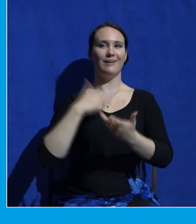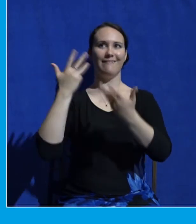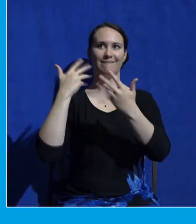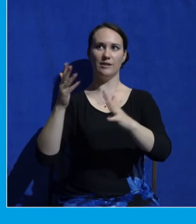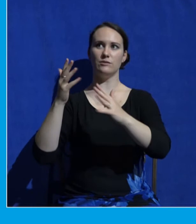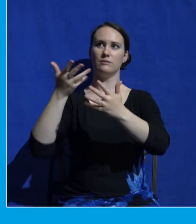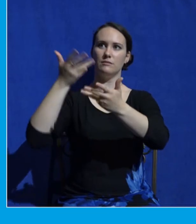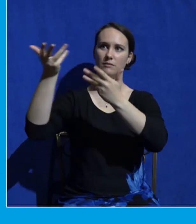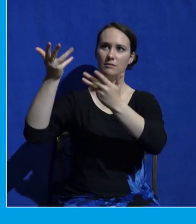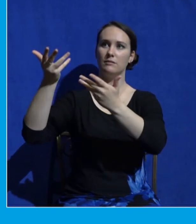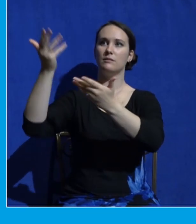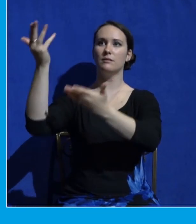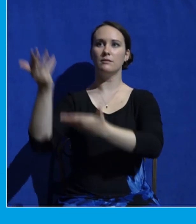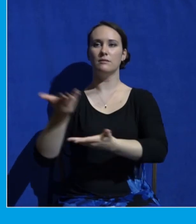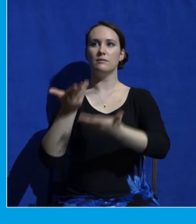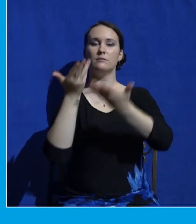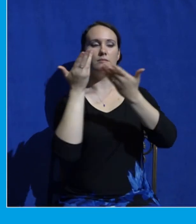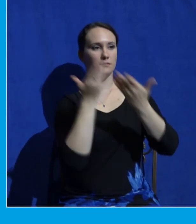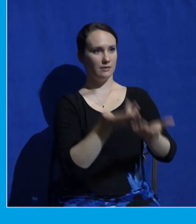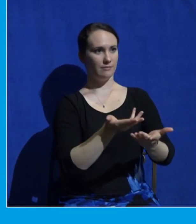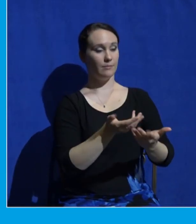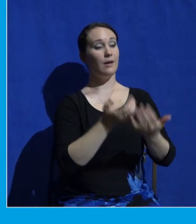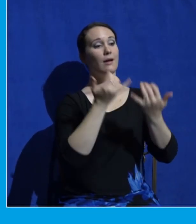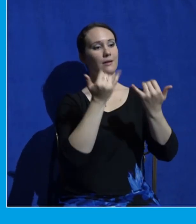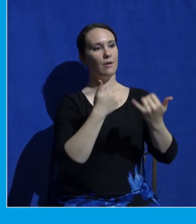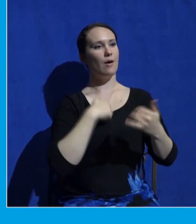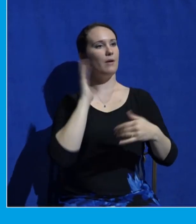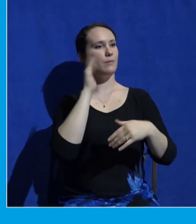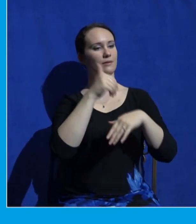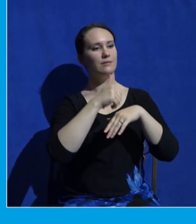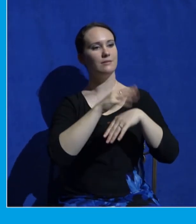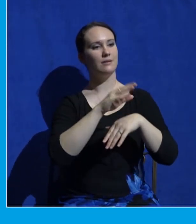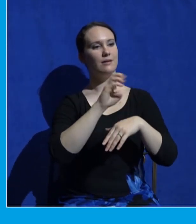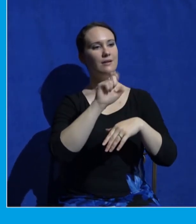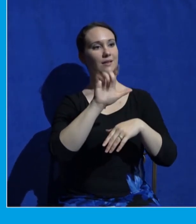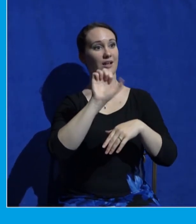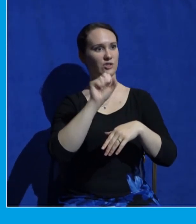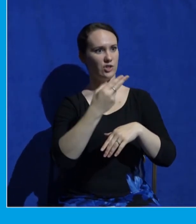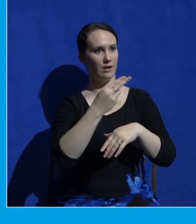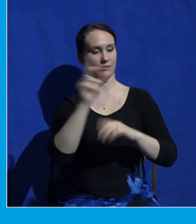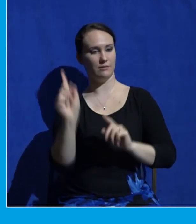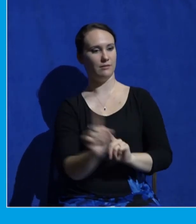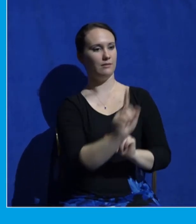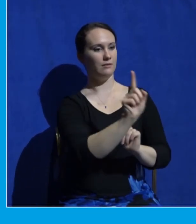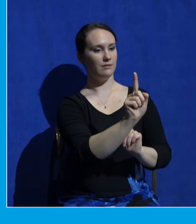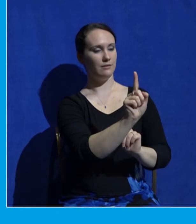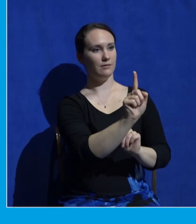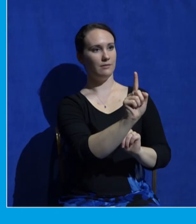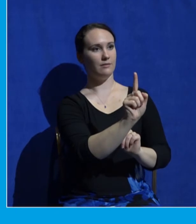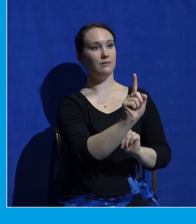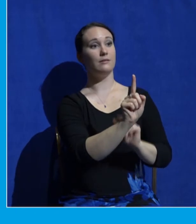Behold, will send you Elijah the prophet before the great and awesome day of the Lord comes.